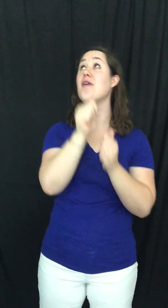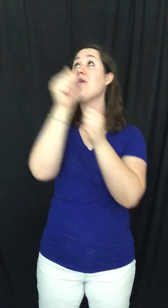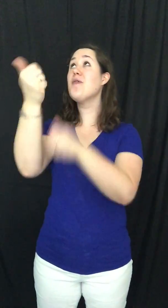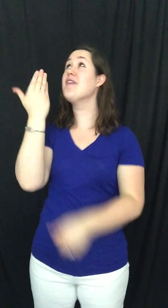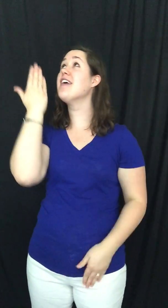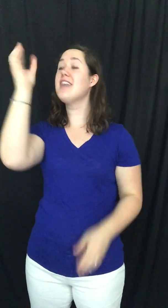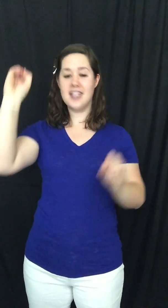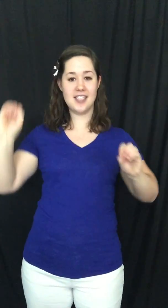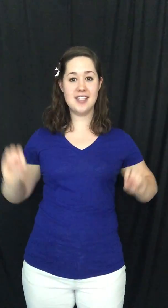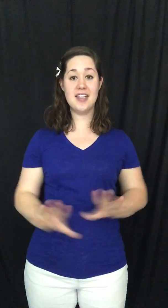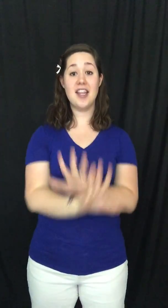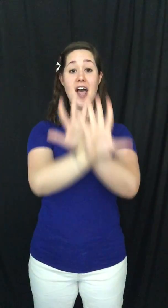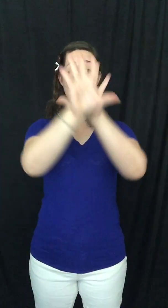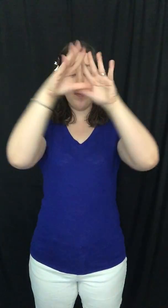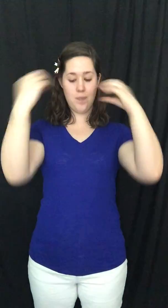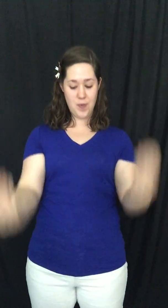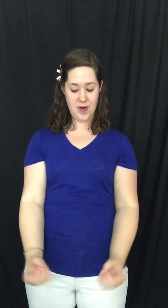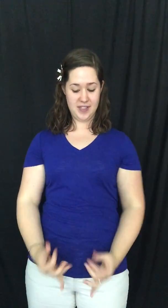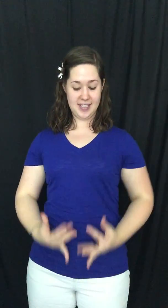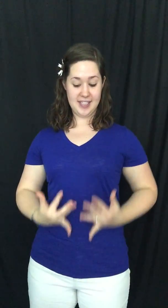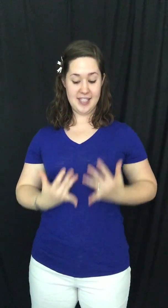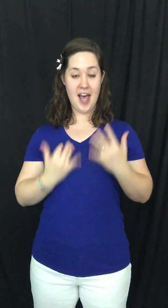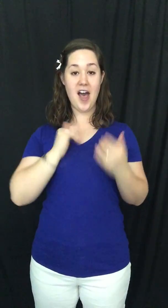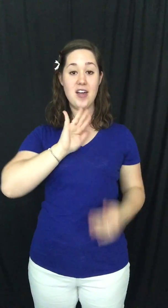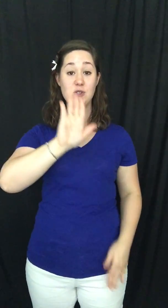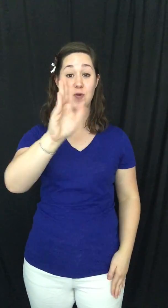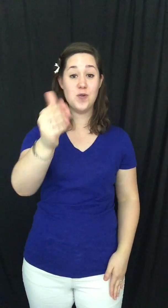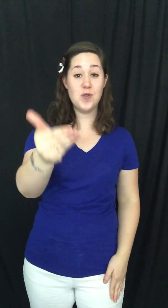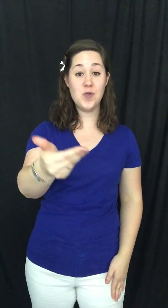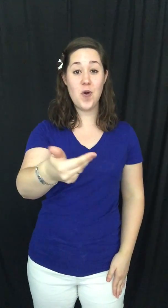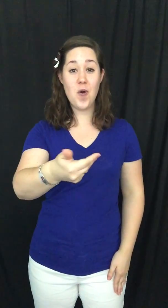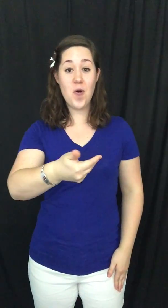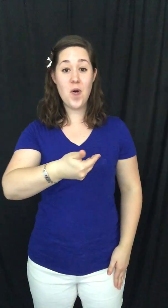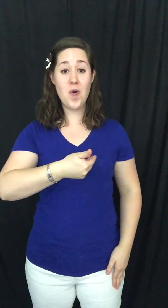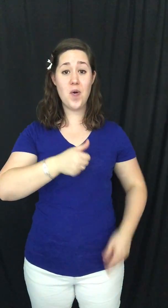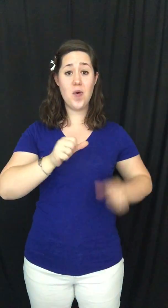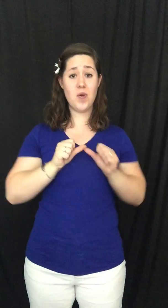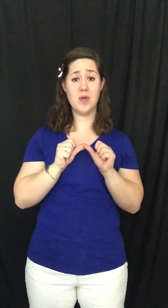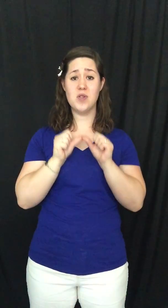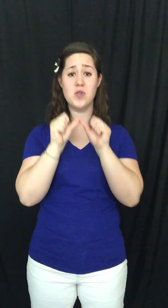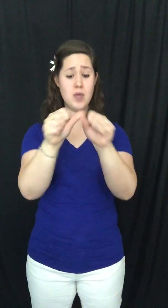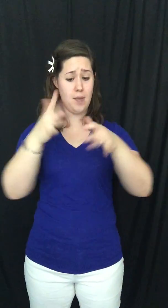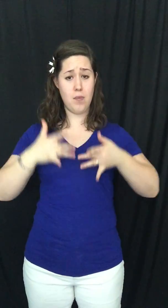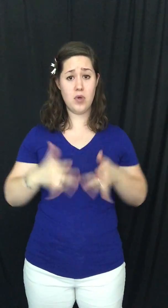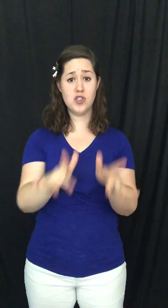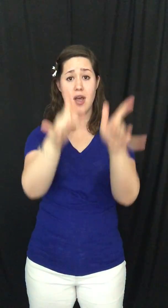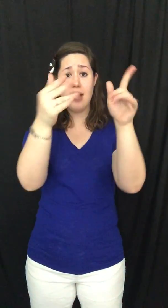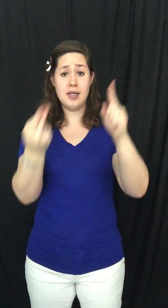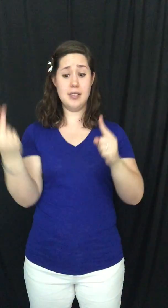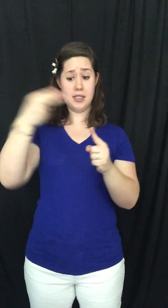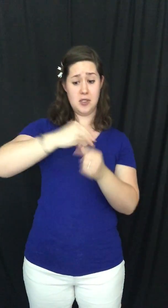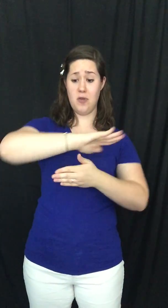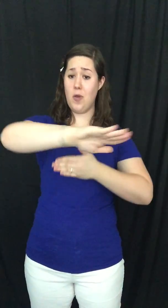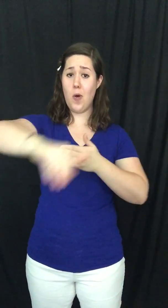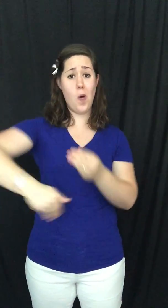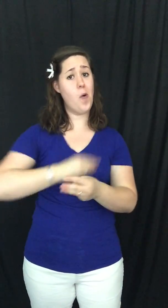He is the light that burns inside your soul So keep on shining till your